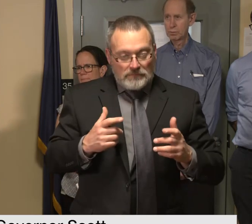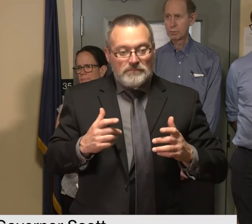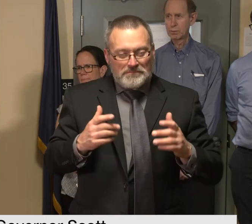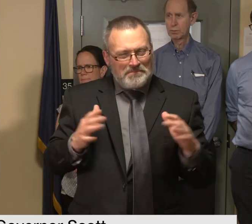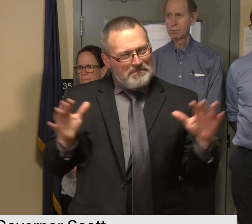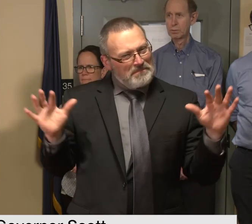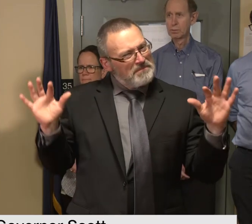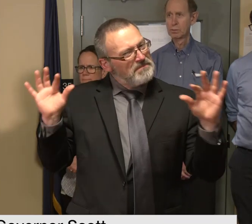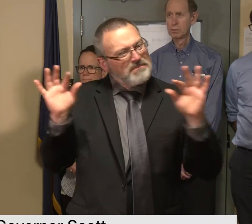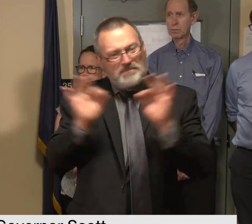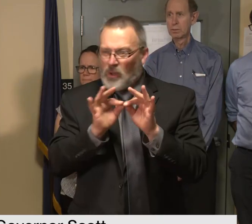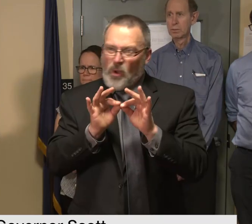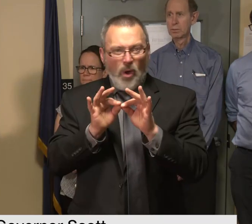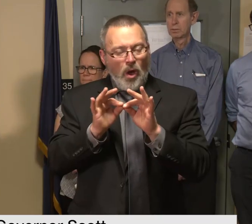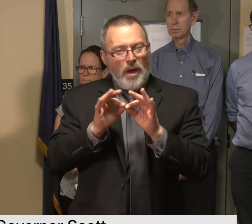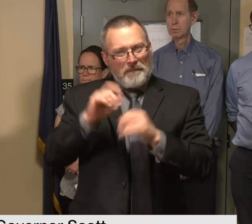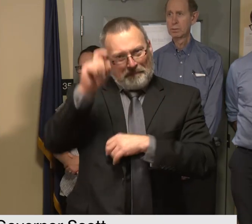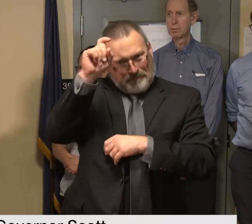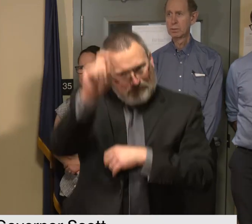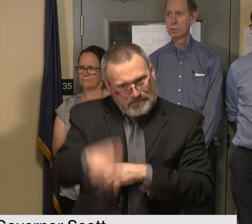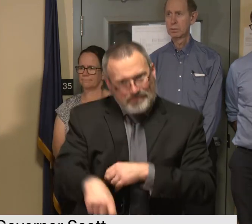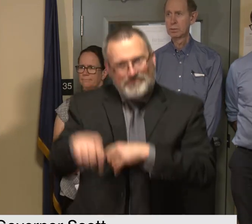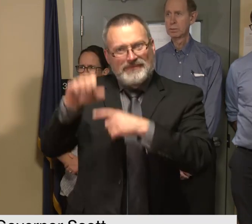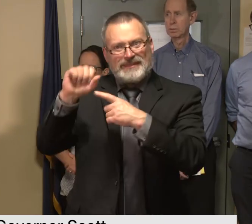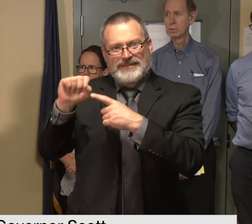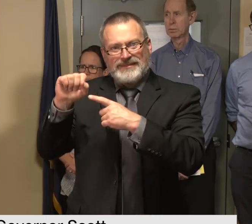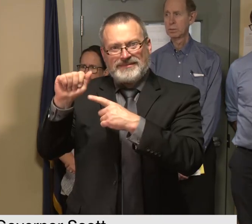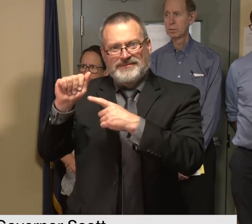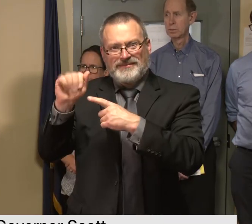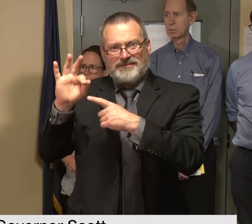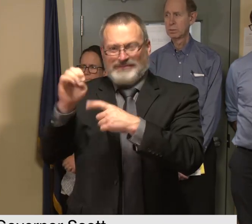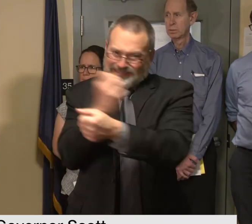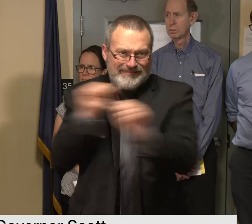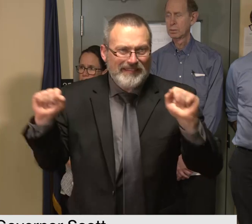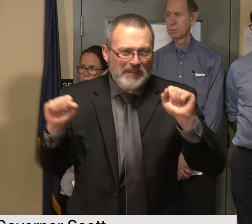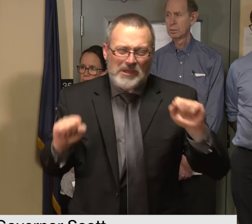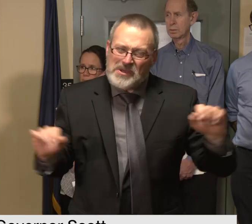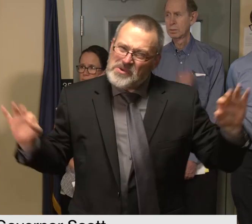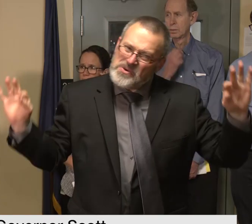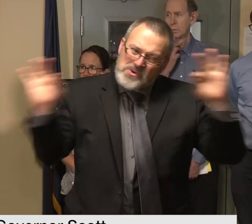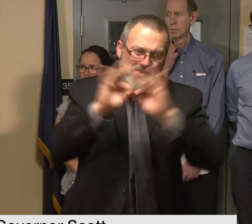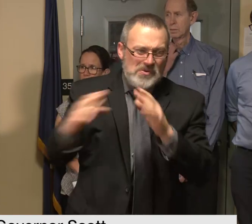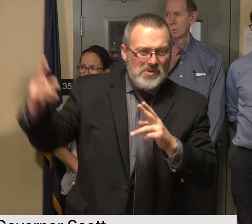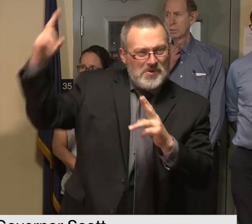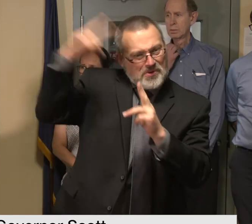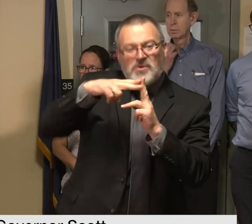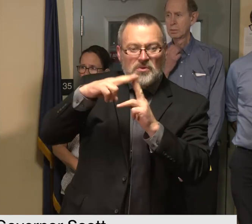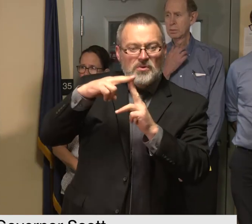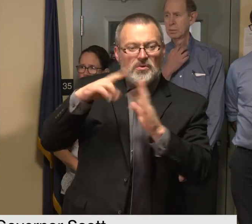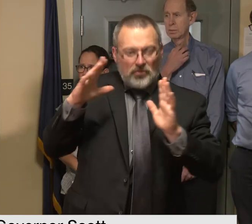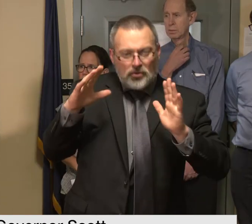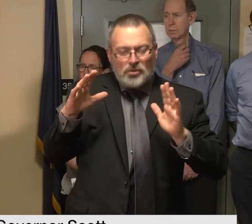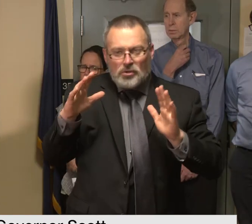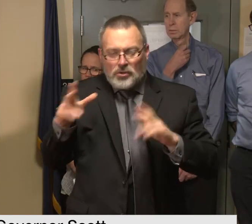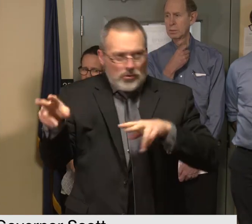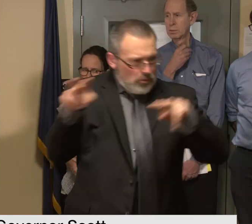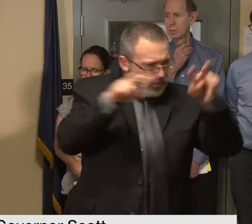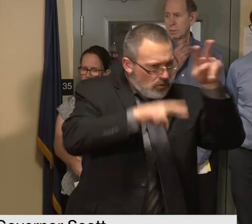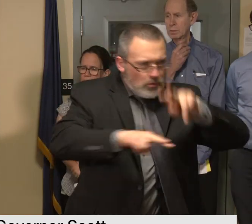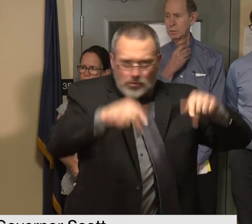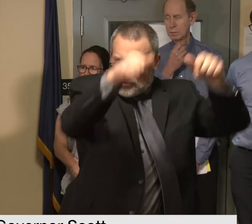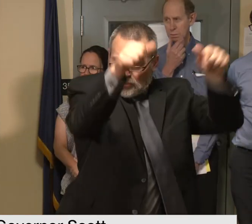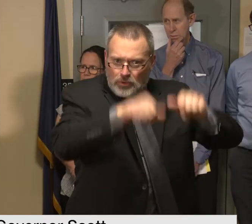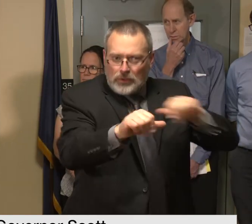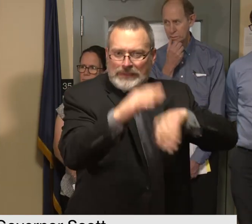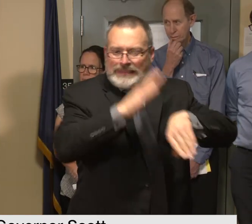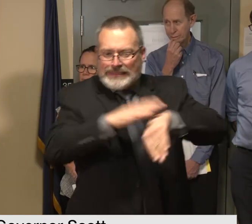safe this means staying out of flood waters observing road signs and generally not putting yourself in a position